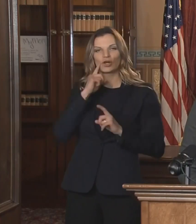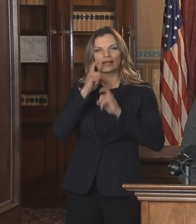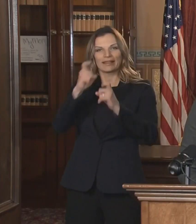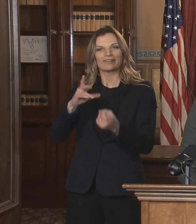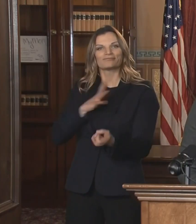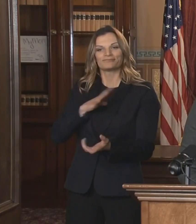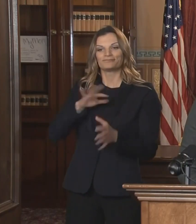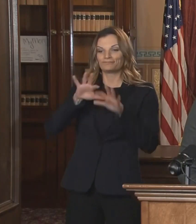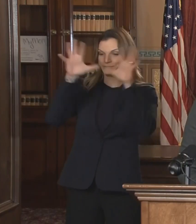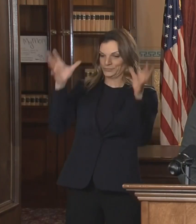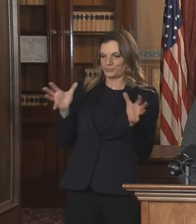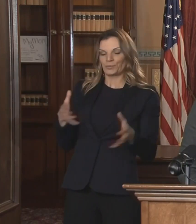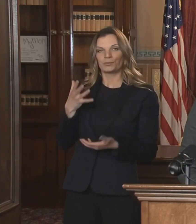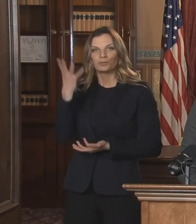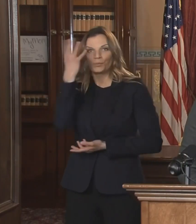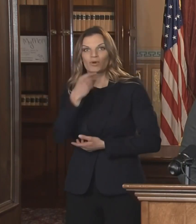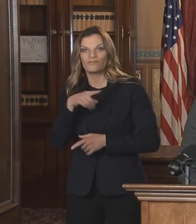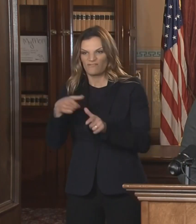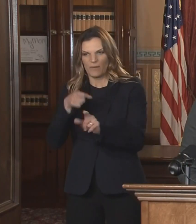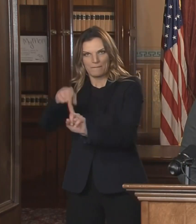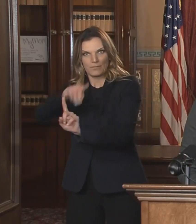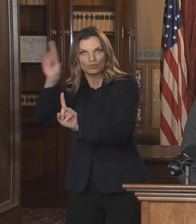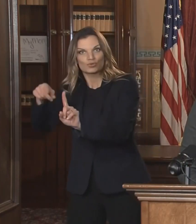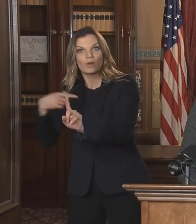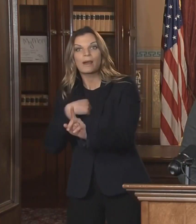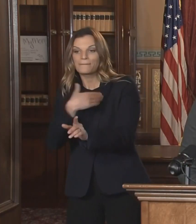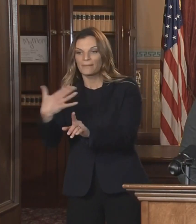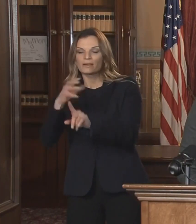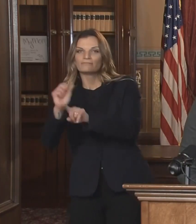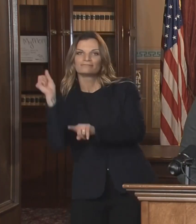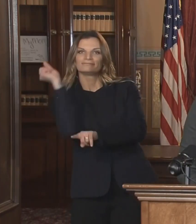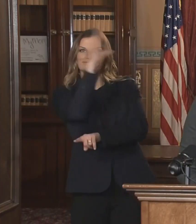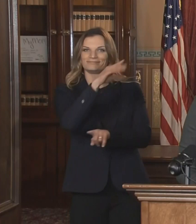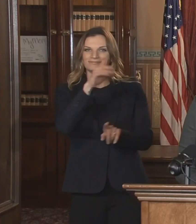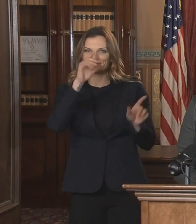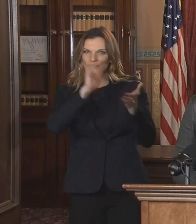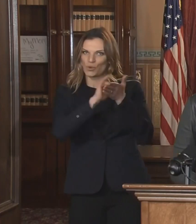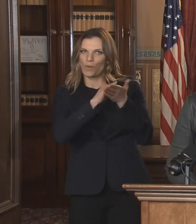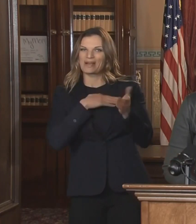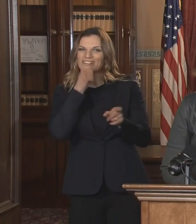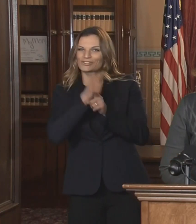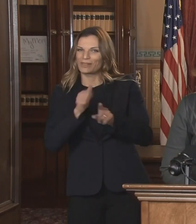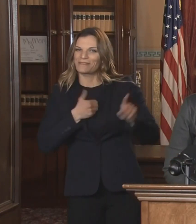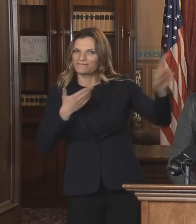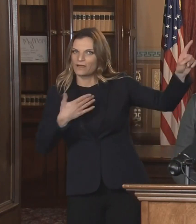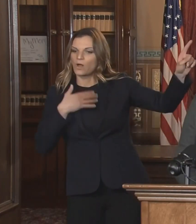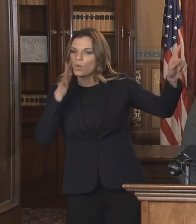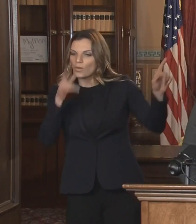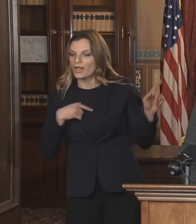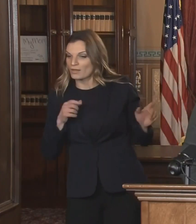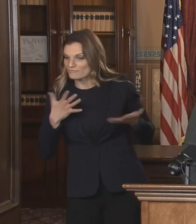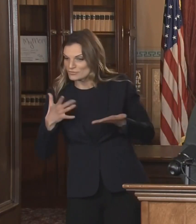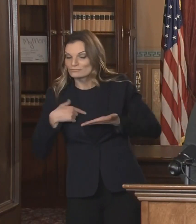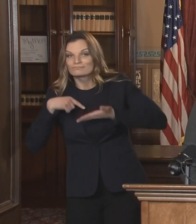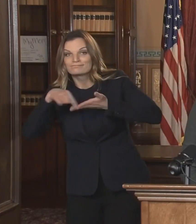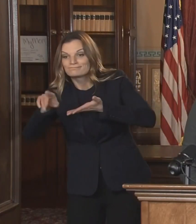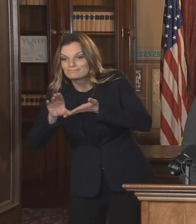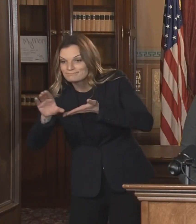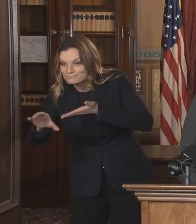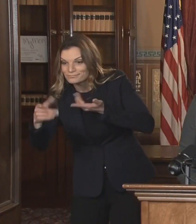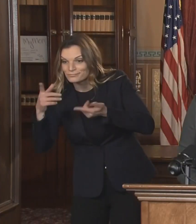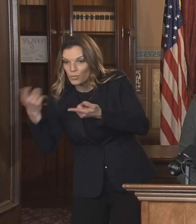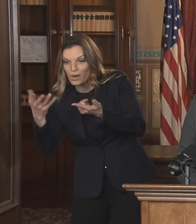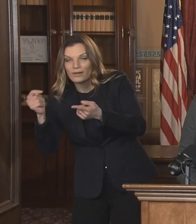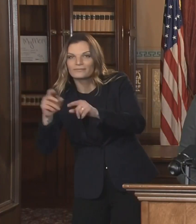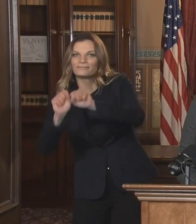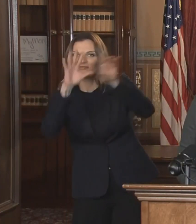her family in New York. They're going to have Werner's and Faygo and better-made chips and a lot of other good stuff. I also ordered a bunch of